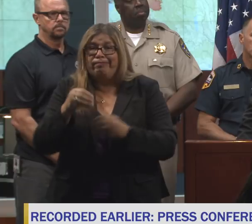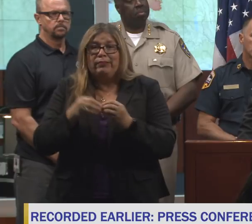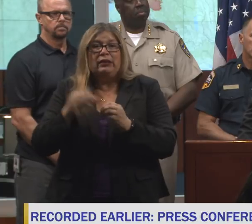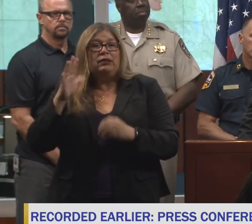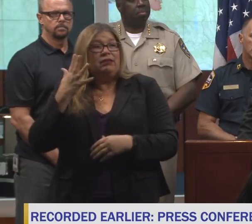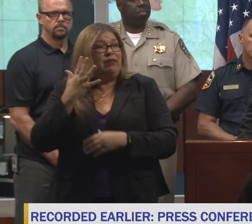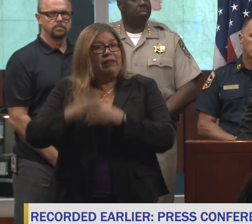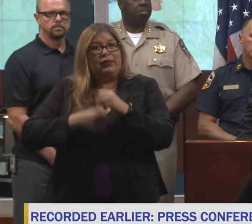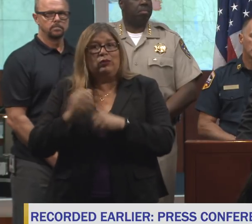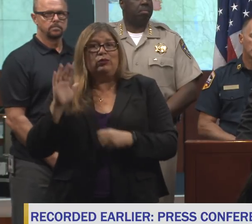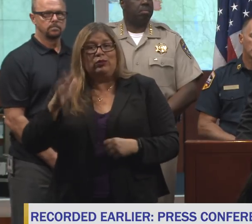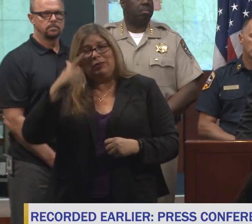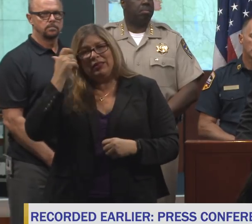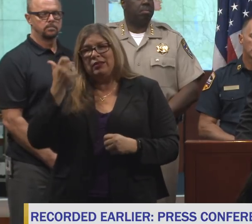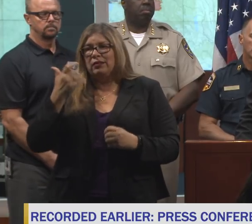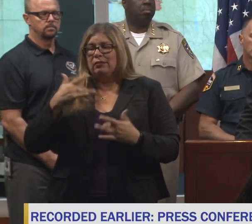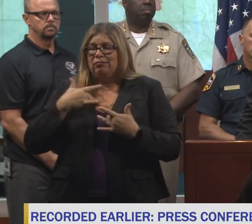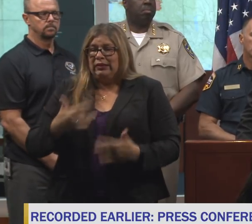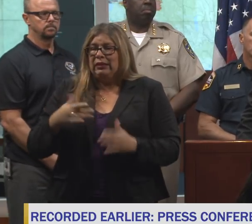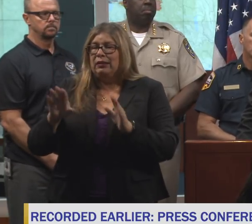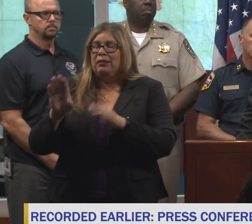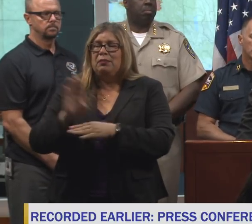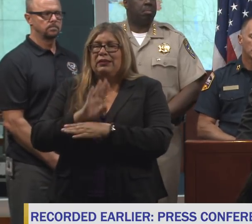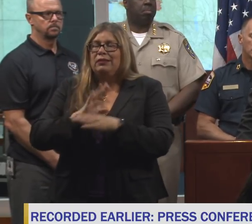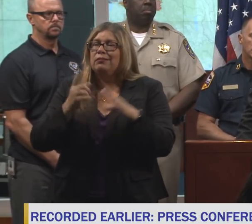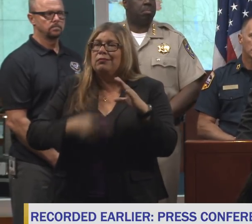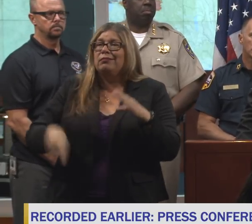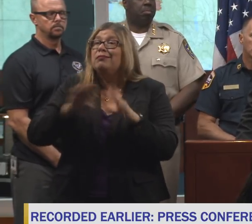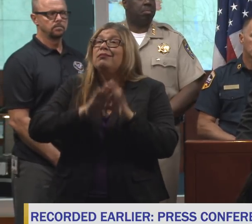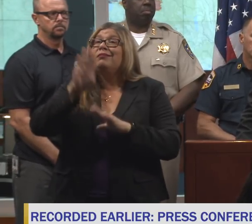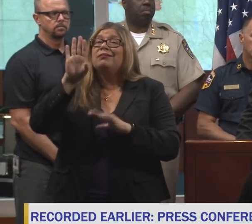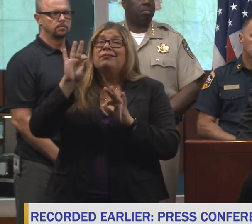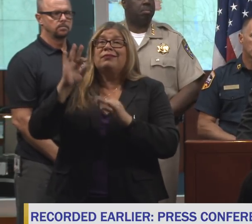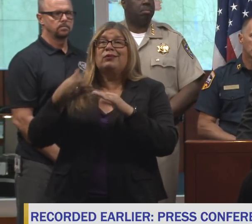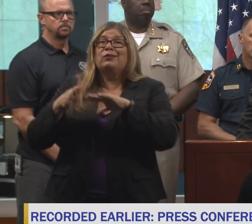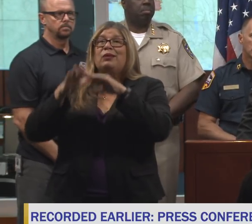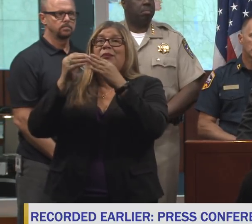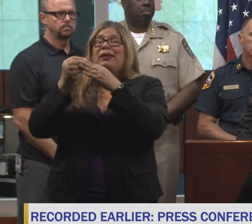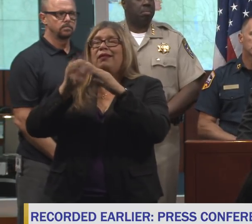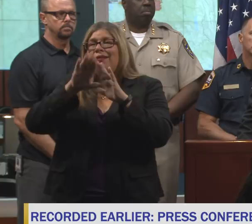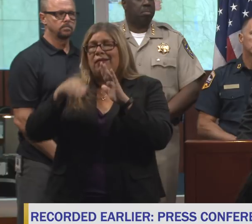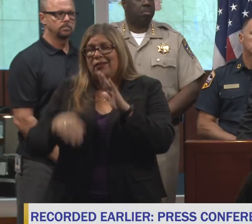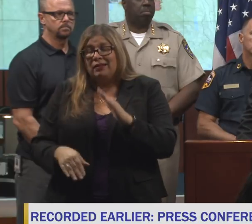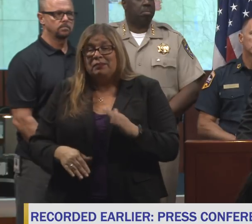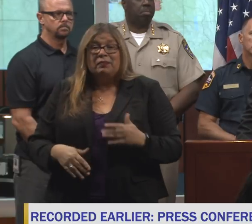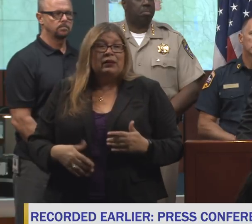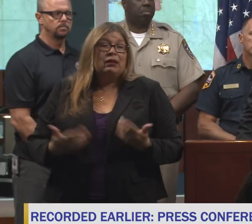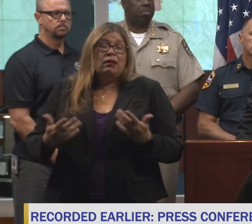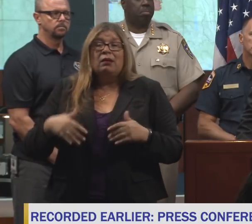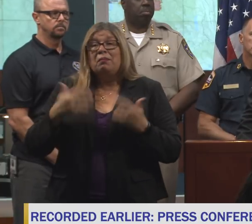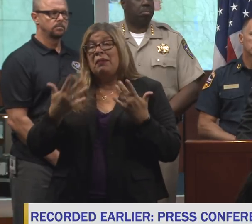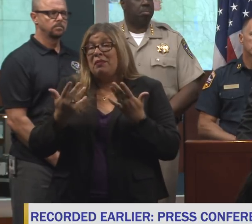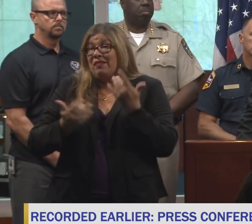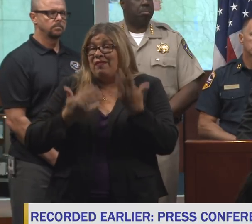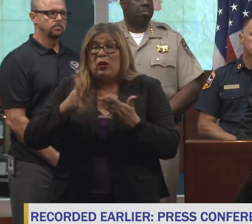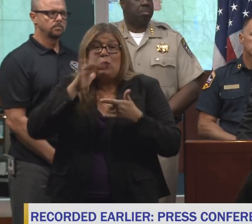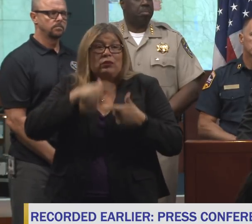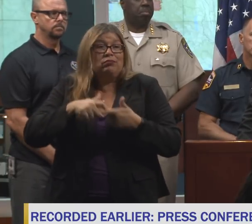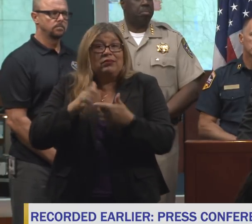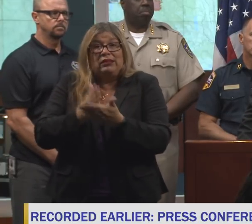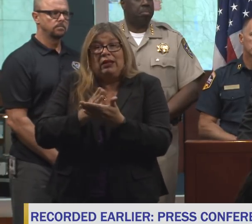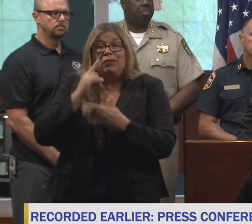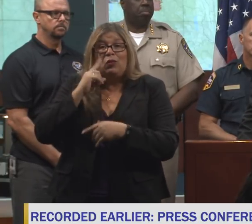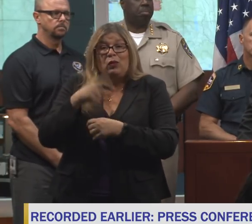as the business cycle turns negative and as the fires continue. Now, maybe the fires will pause for a year or two, but